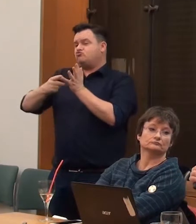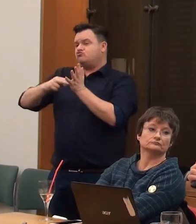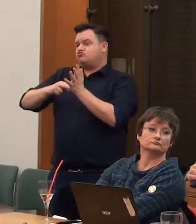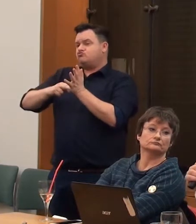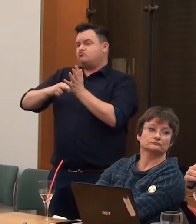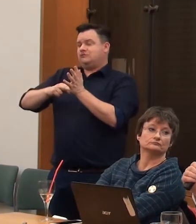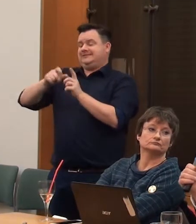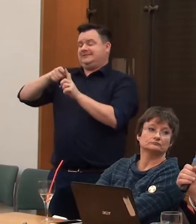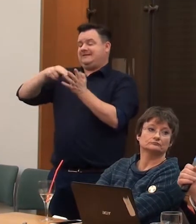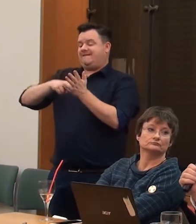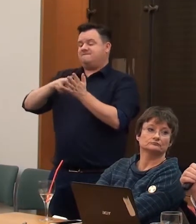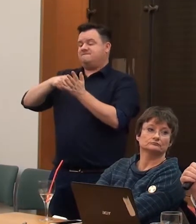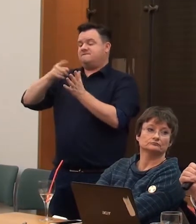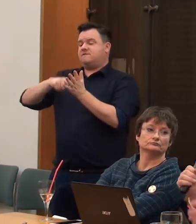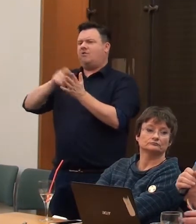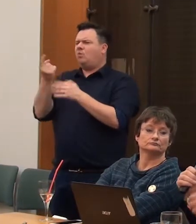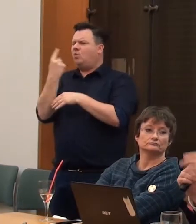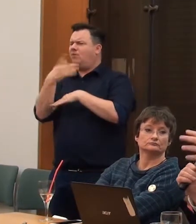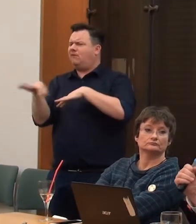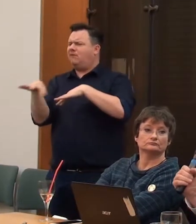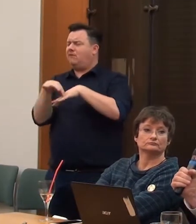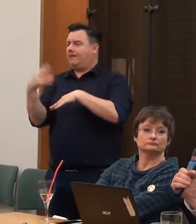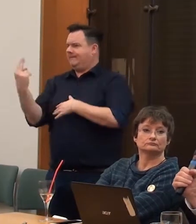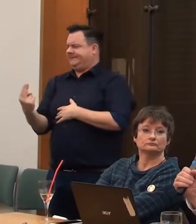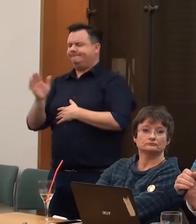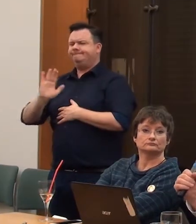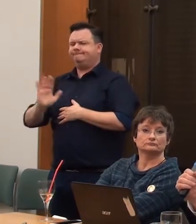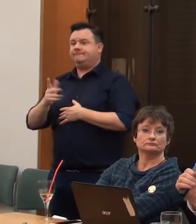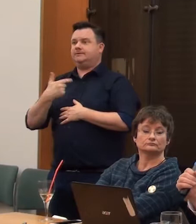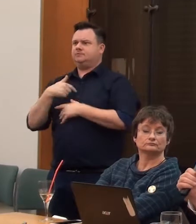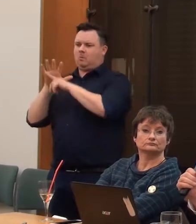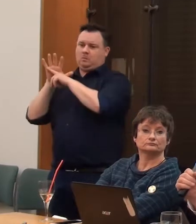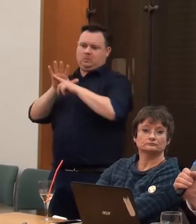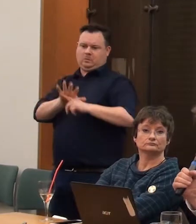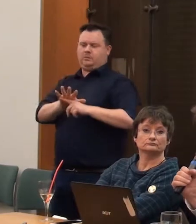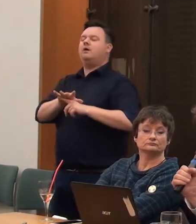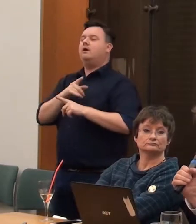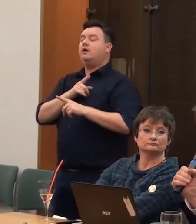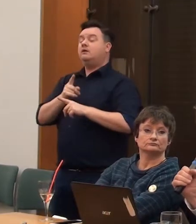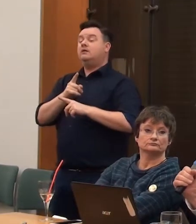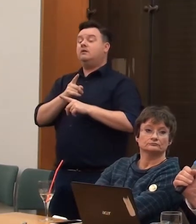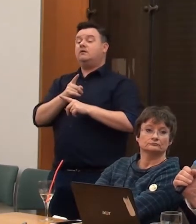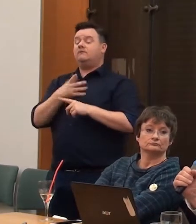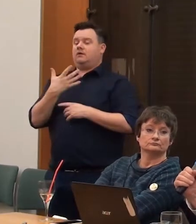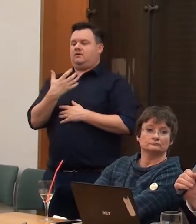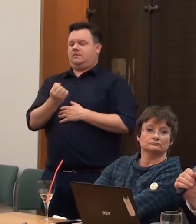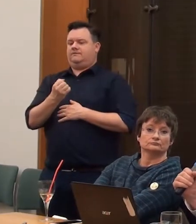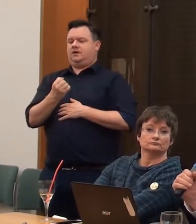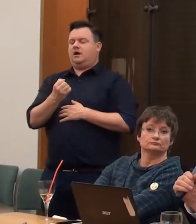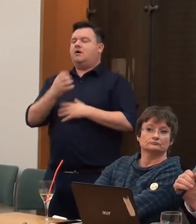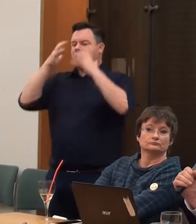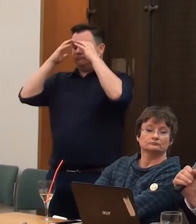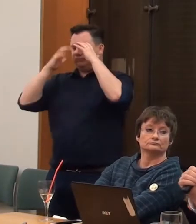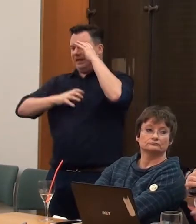such a good painter, overshadowed her and put pressure on her. And she ended up having a series of nervous